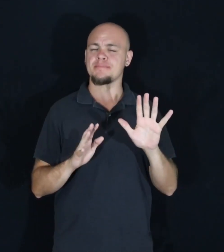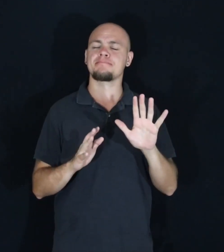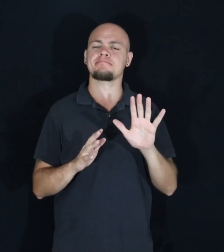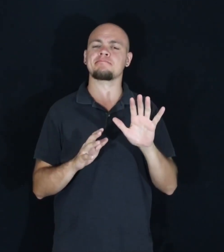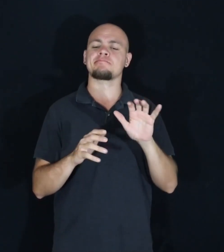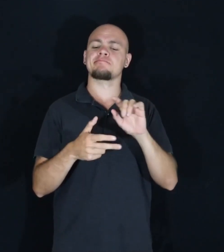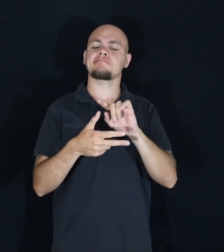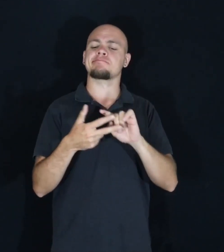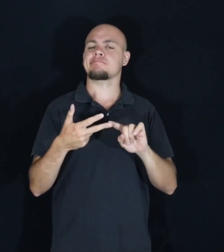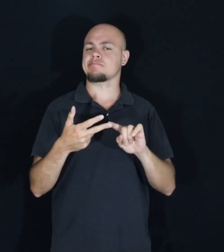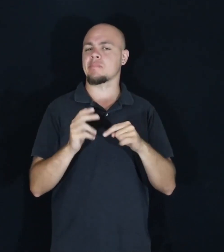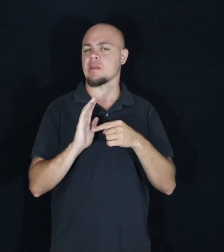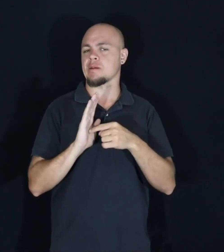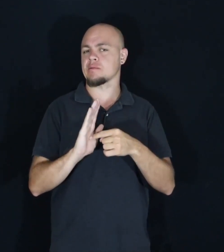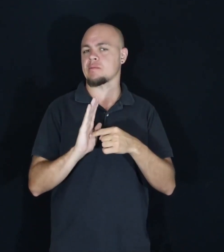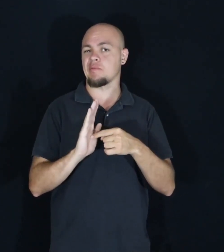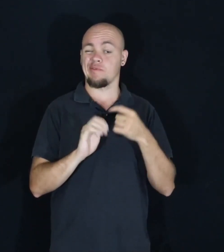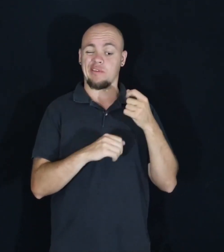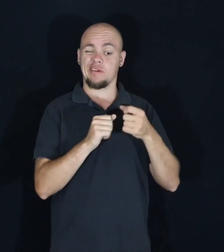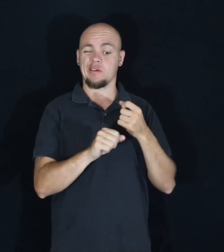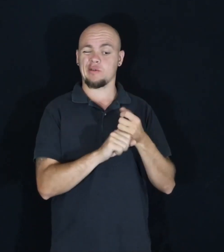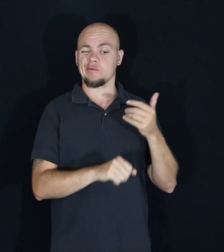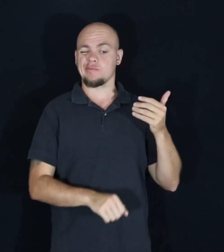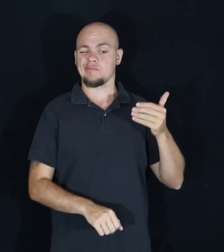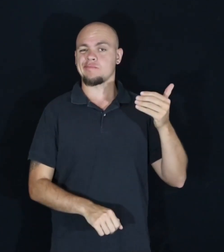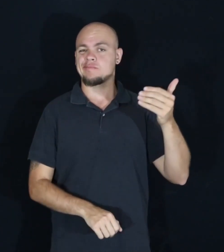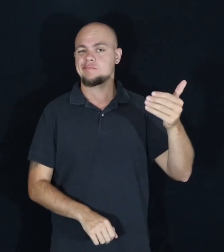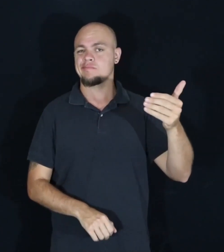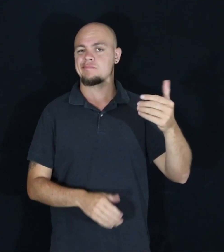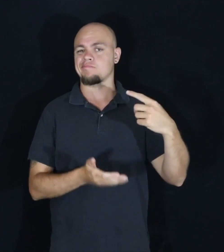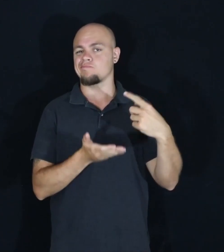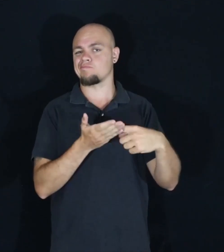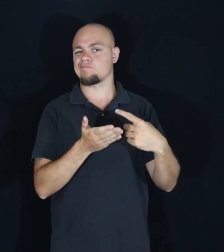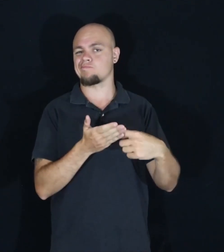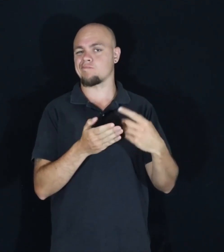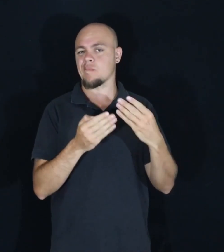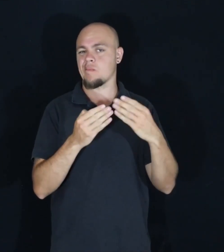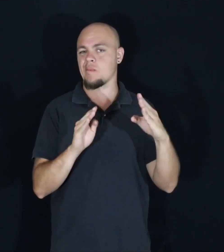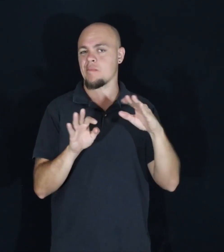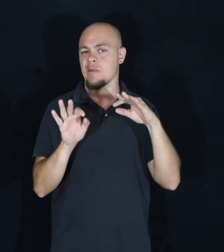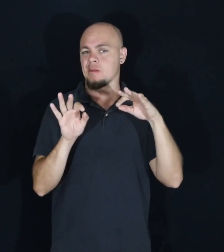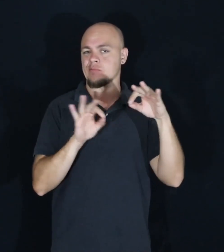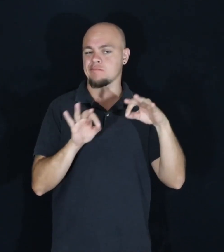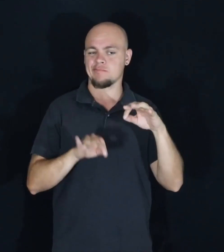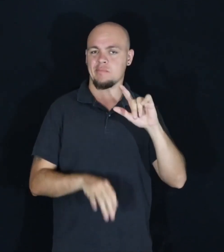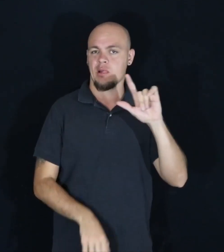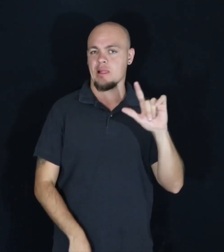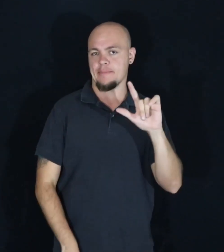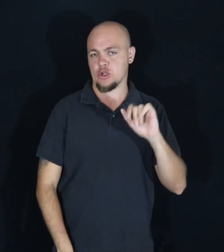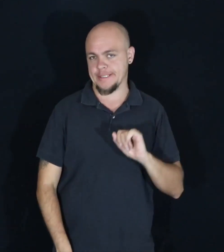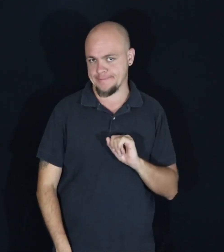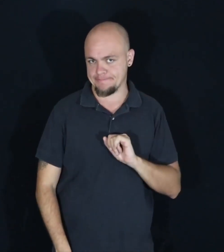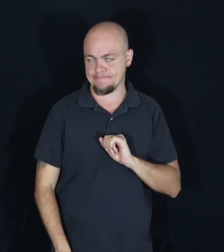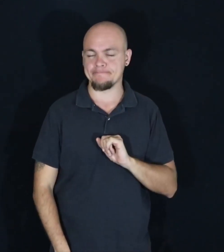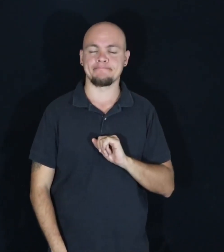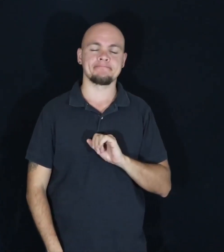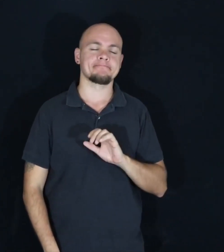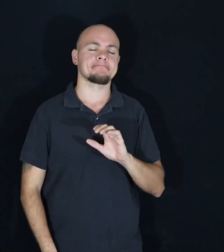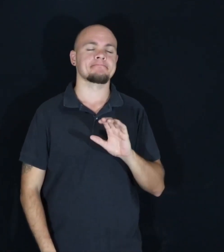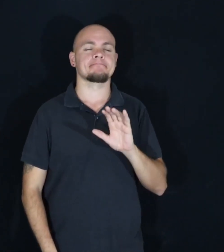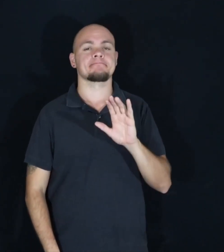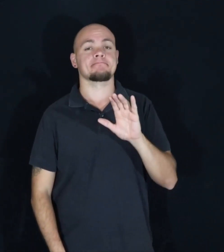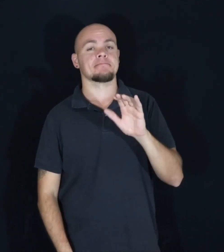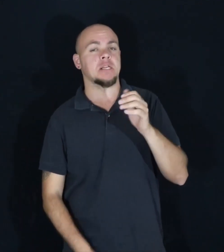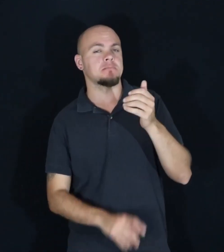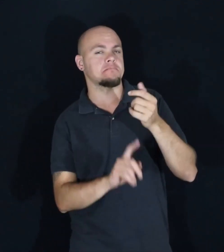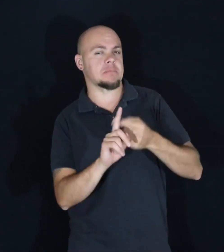things that I have heard over the years said about public libraries. A few months ago, I was at an